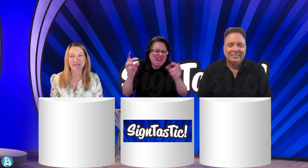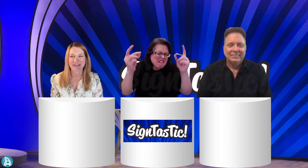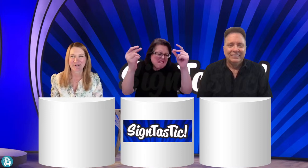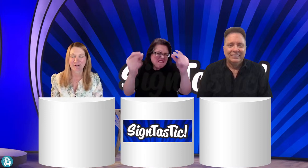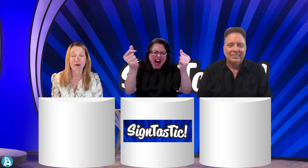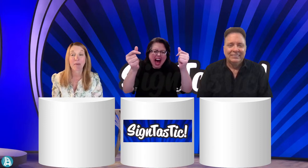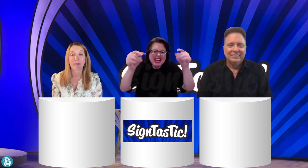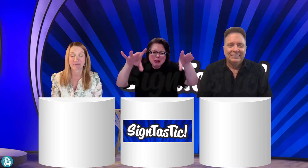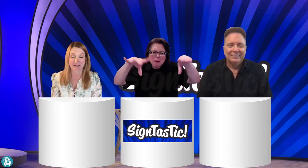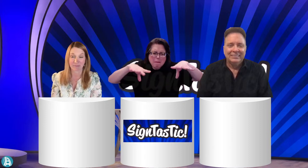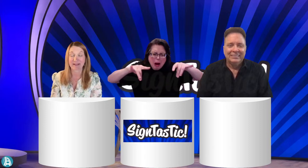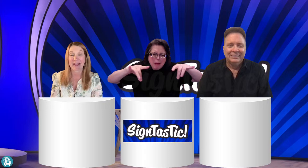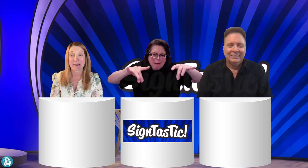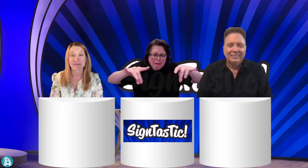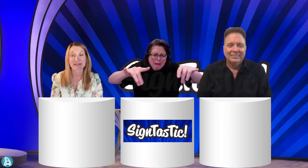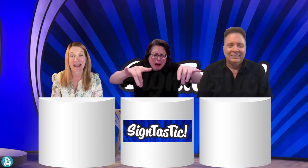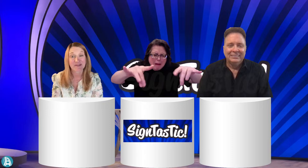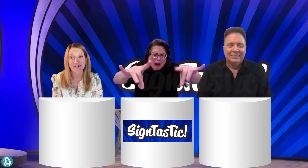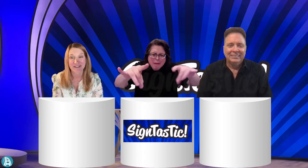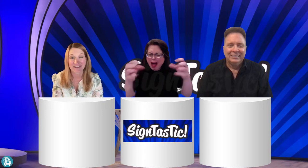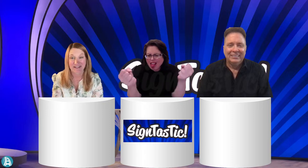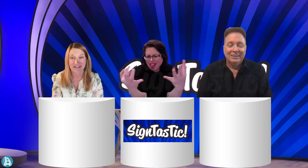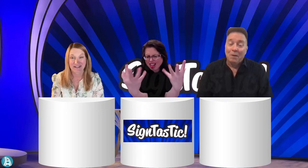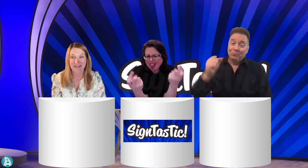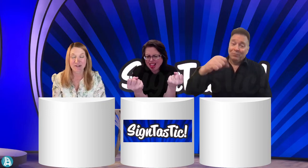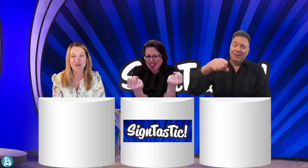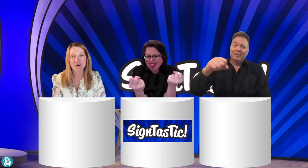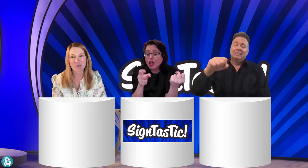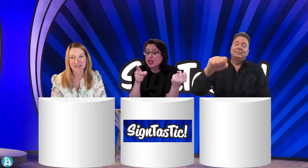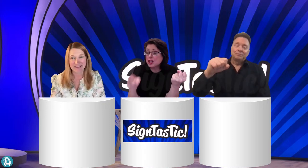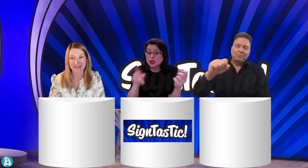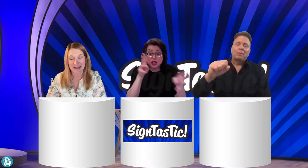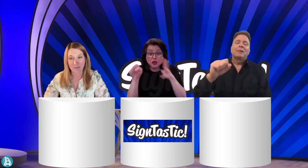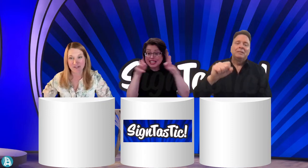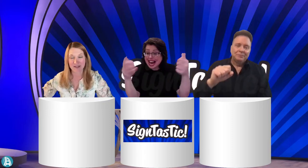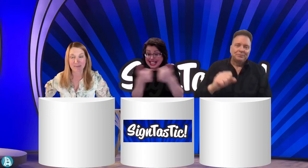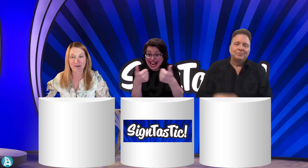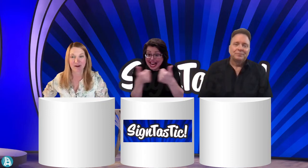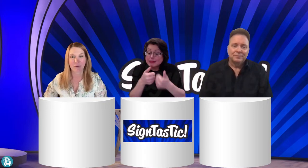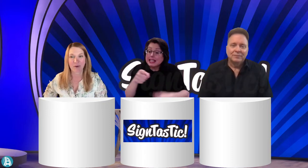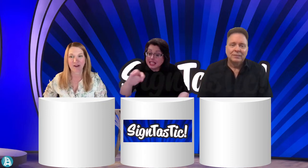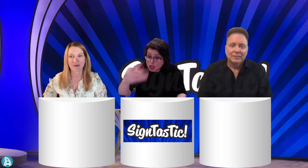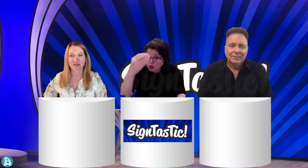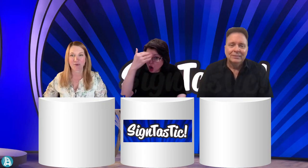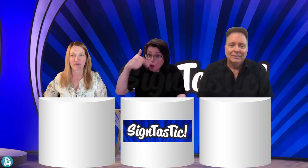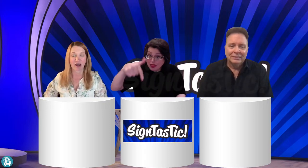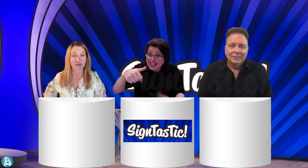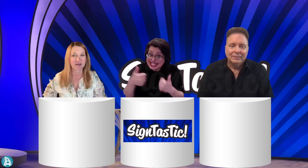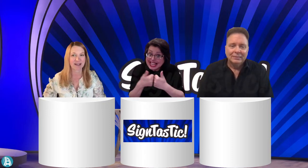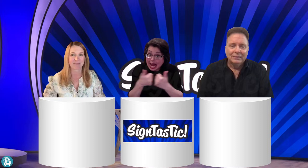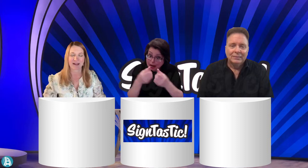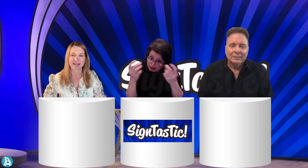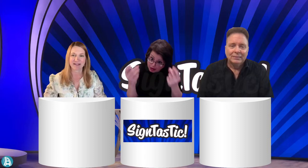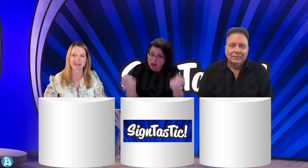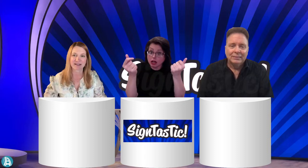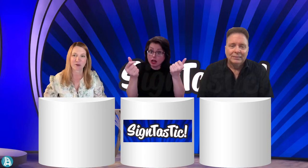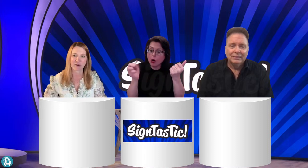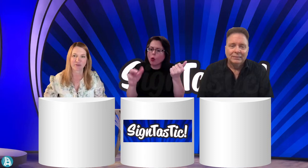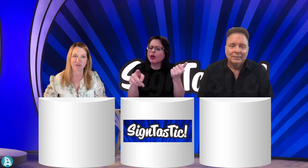and you come up with games naturally. Did you know what this game was going to be right away? Or did you have other game ideas that you had to